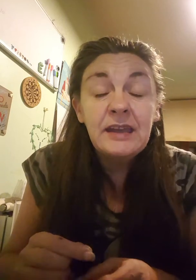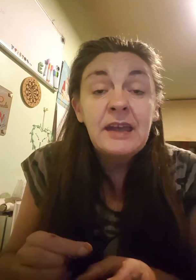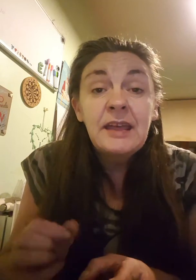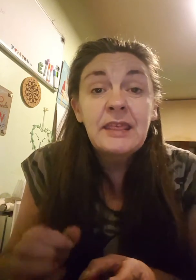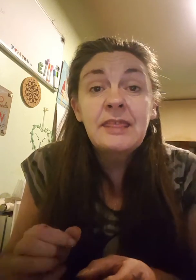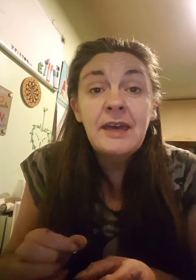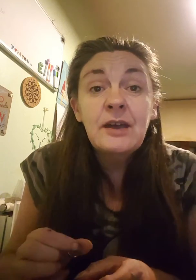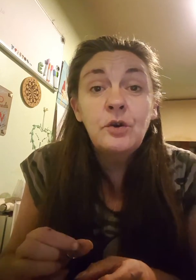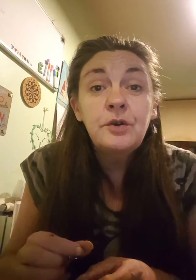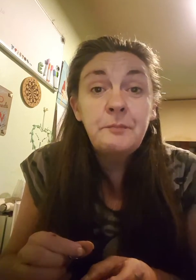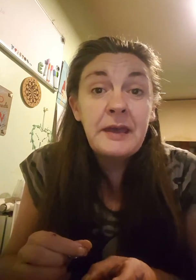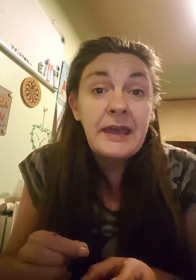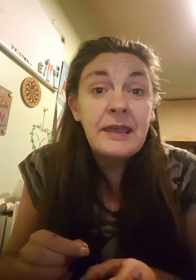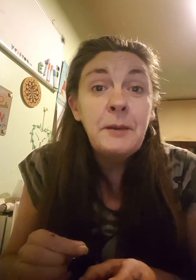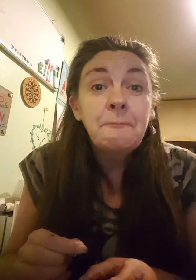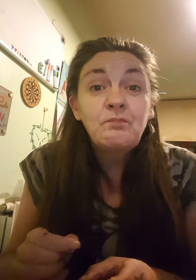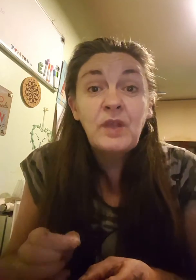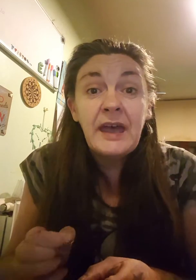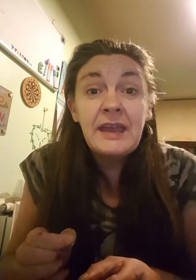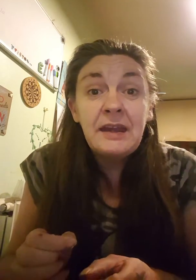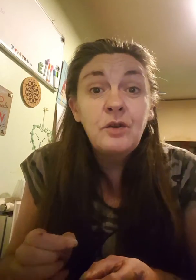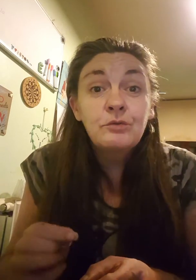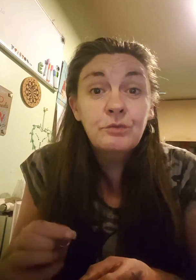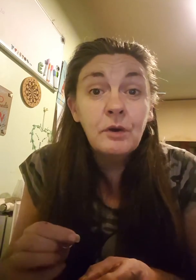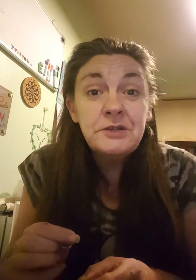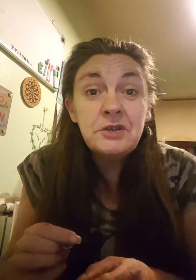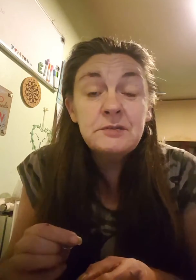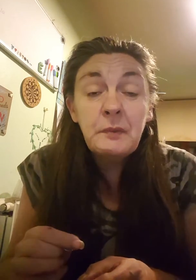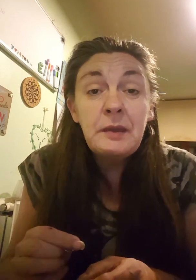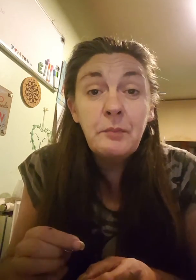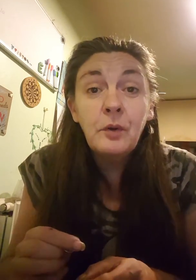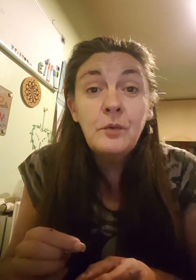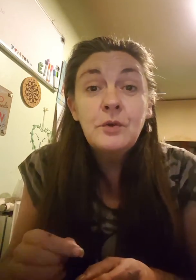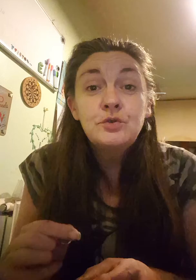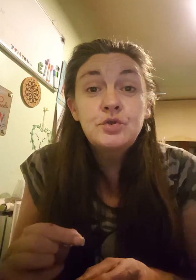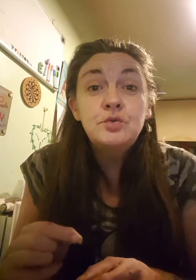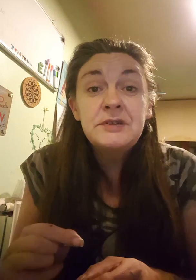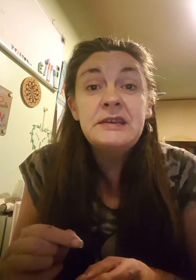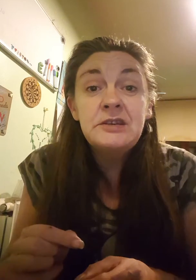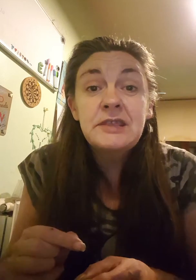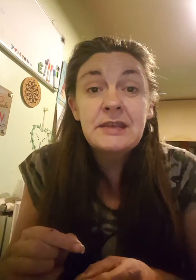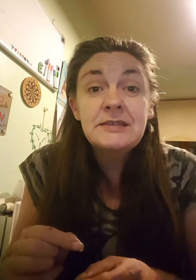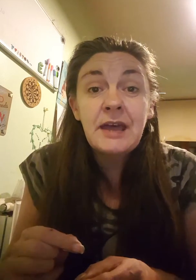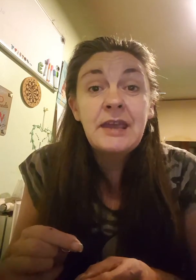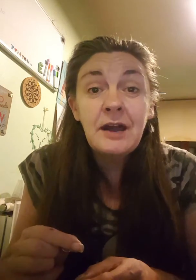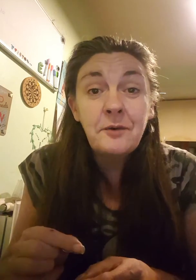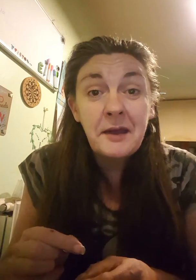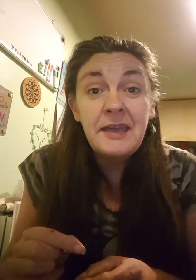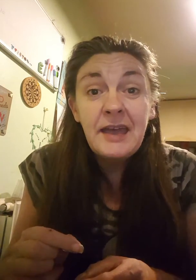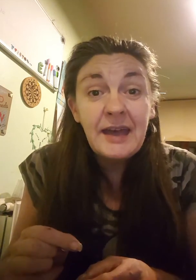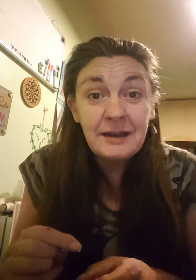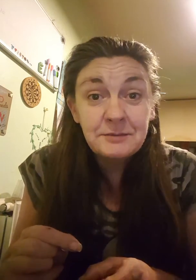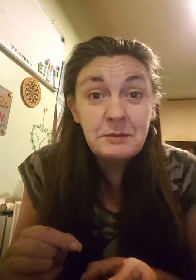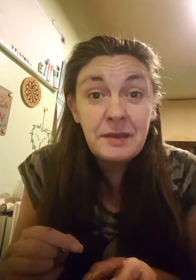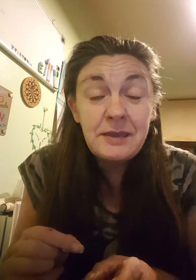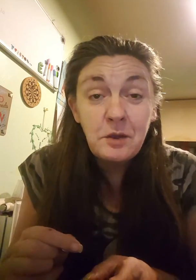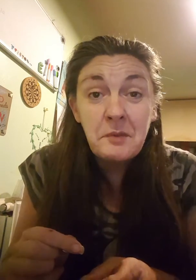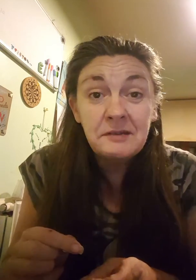that they're going to be getting righteous people to teach this AI how to be human?